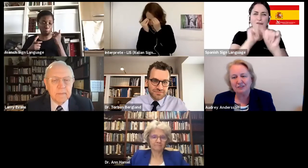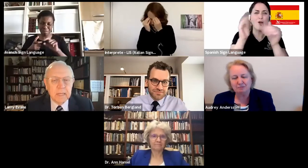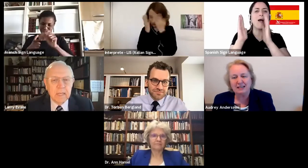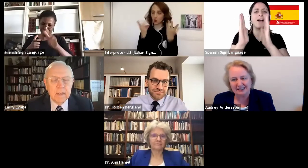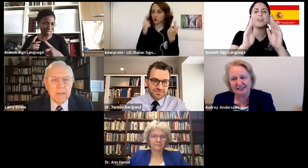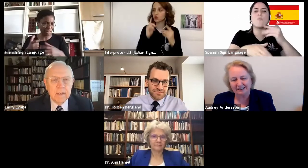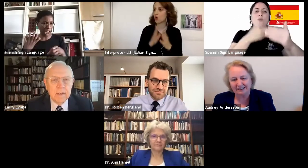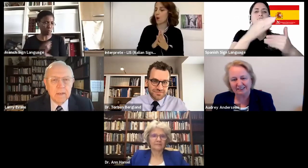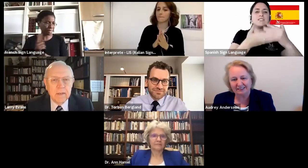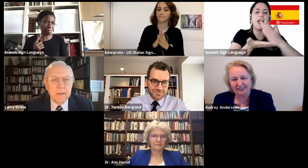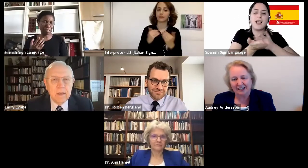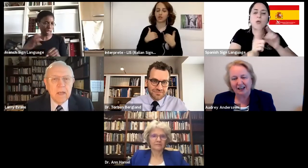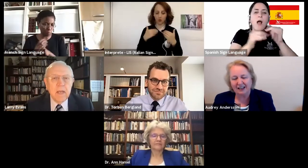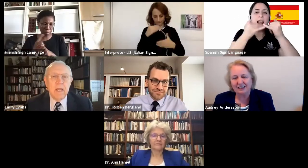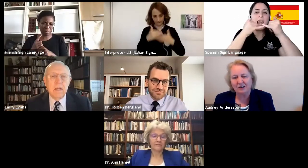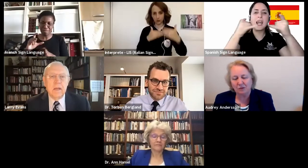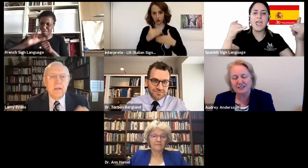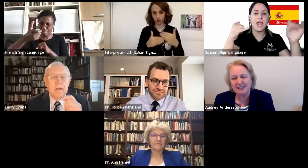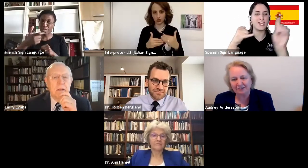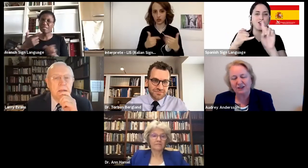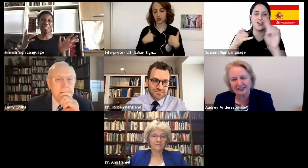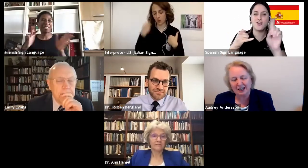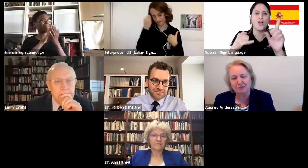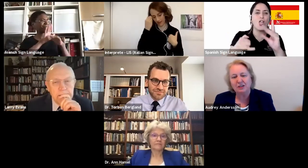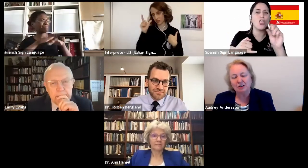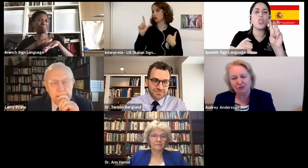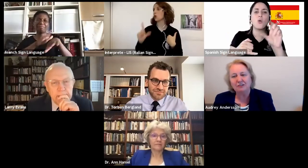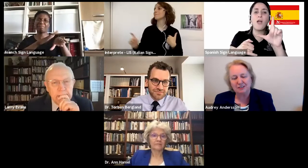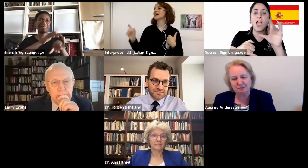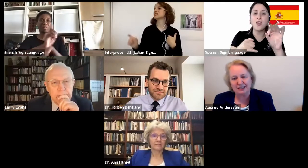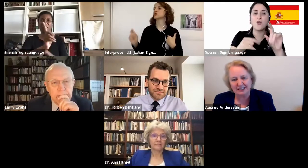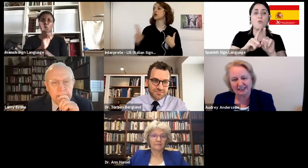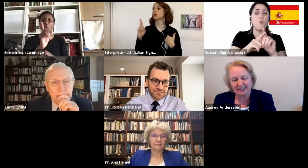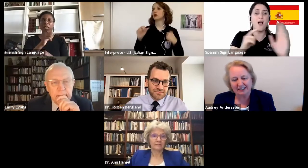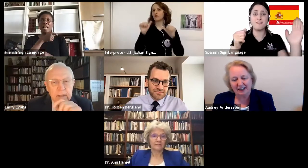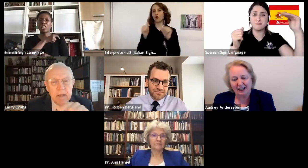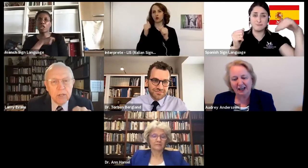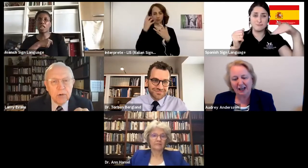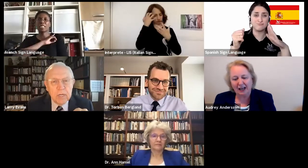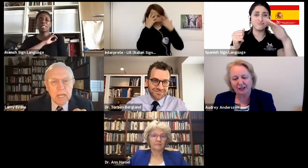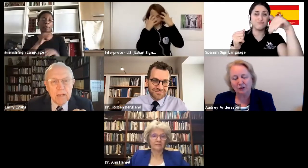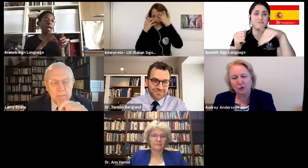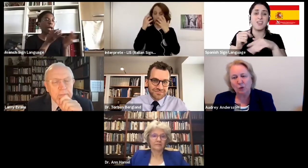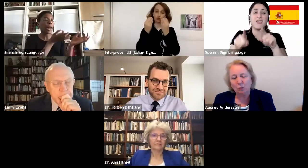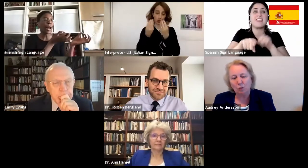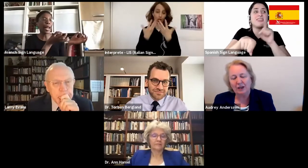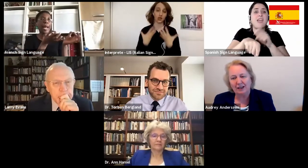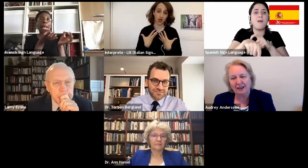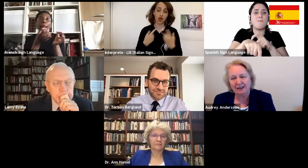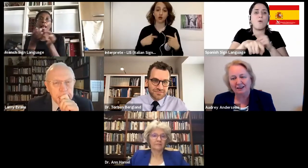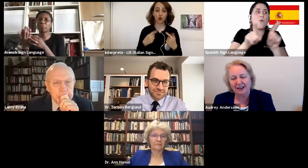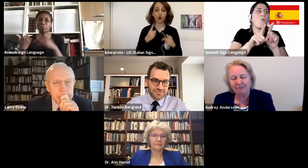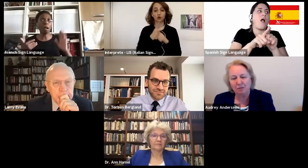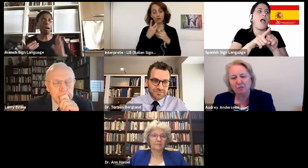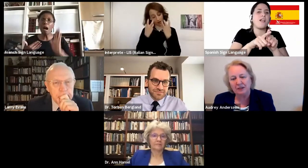grief is messy. And I think we just have to accept grief is messy and we